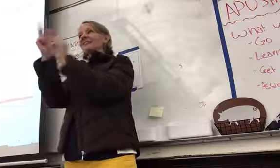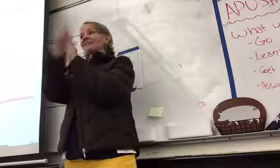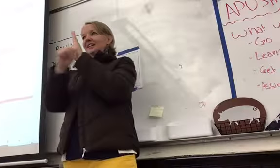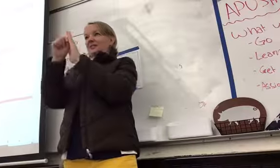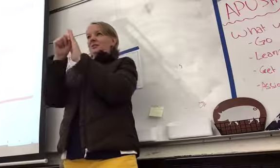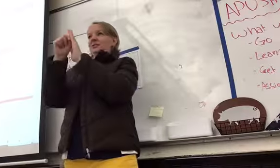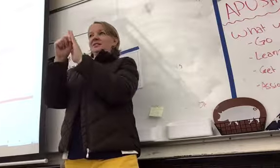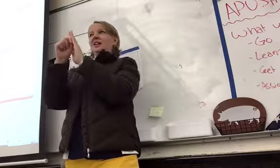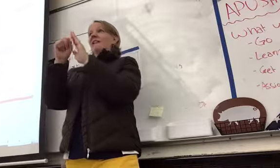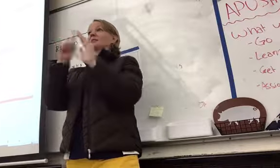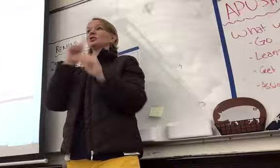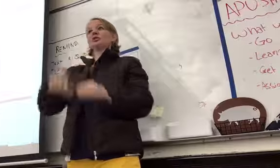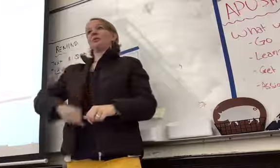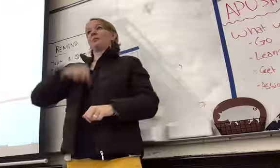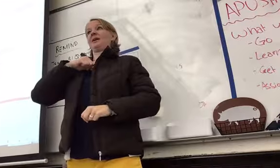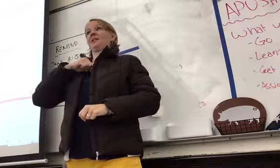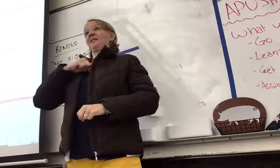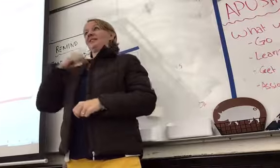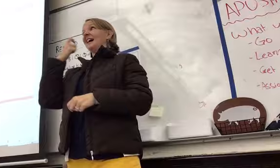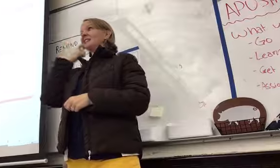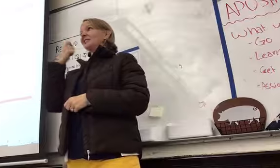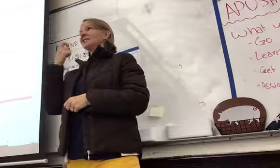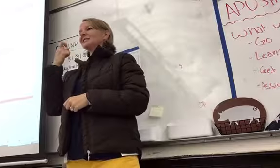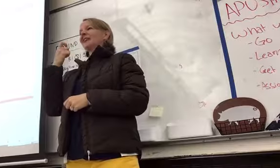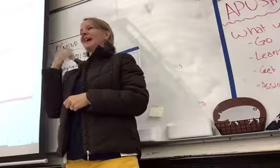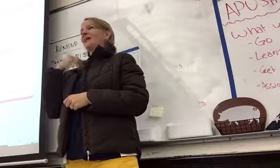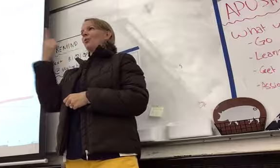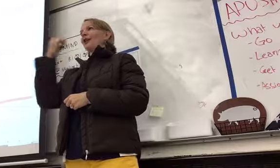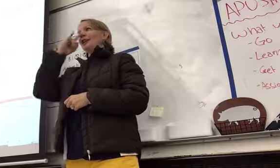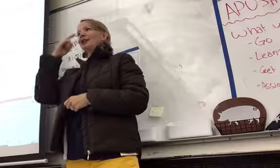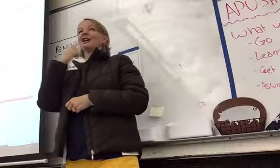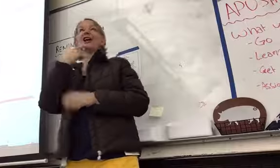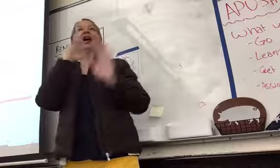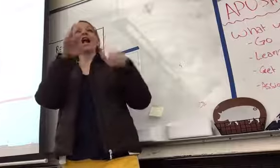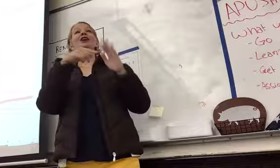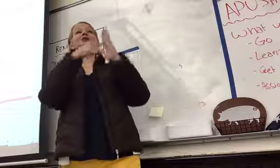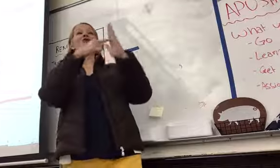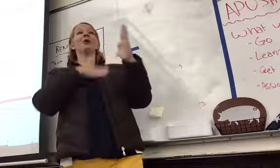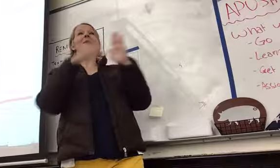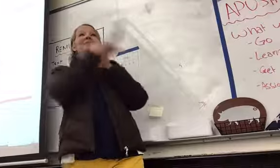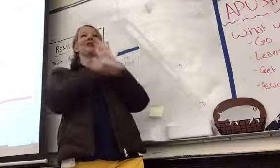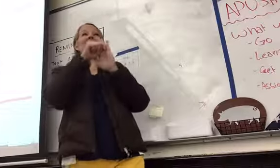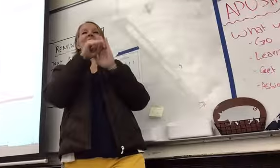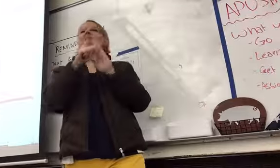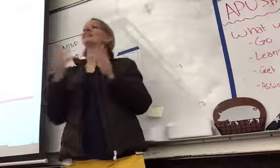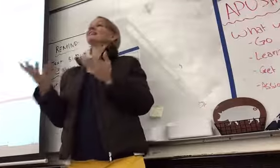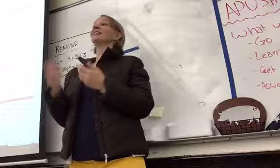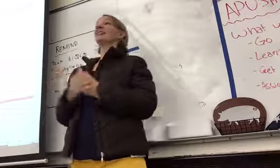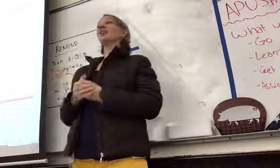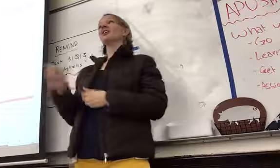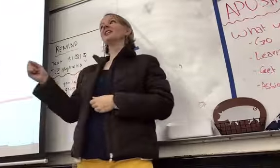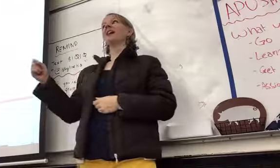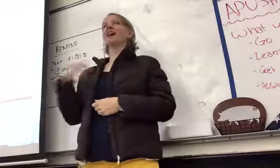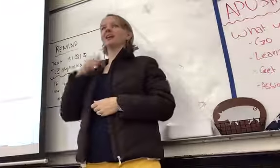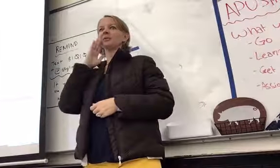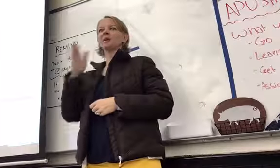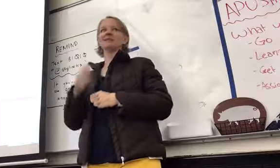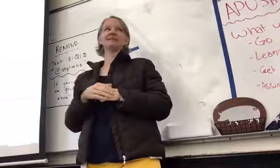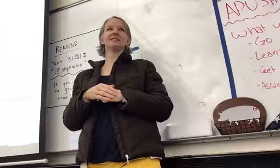and they were so proud of it. I just had a kid the other day walk by, be like, did you show them our video yet? I'm like, yeah, it totally will. So it's on YouTube if you